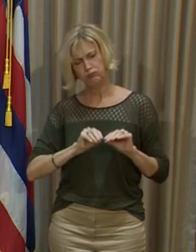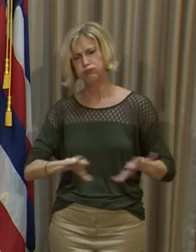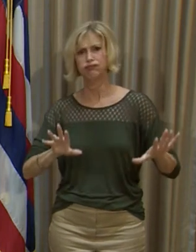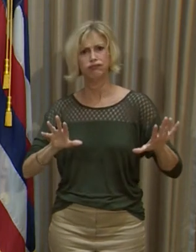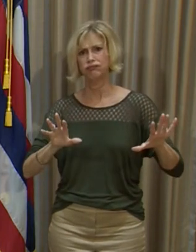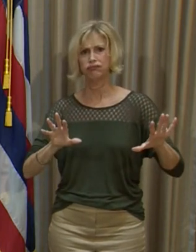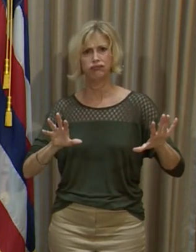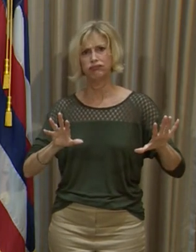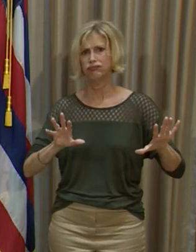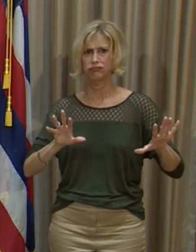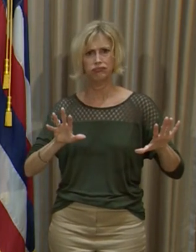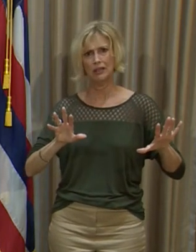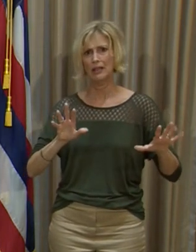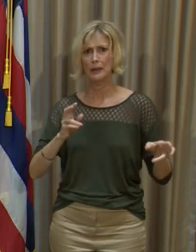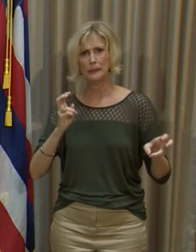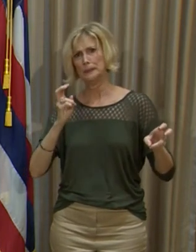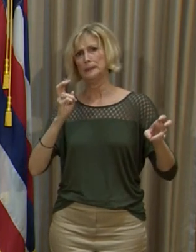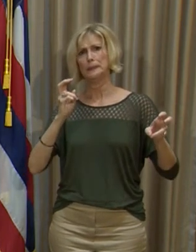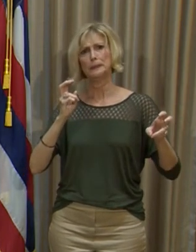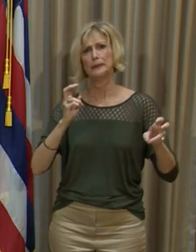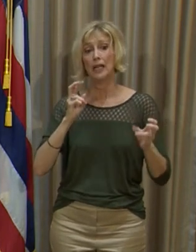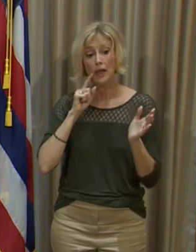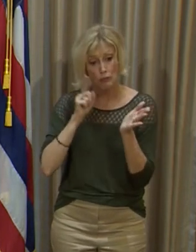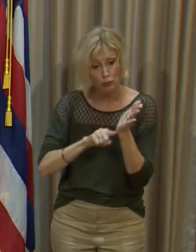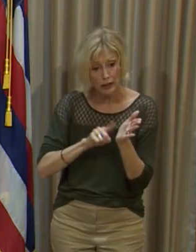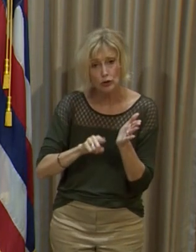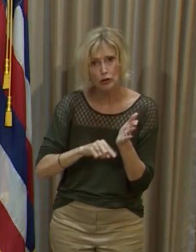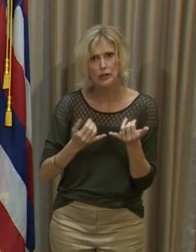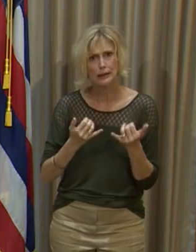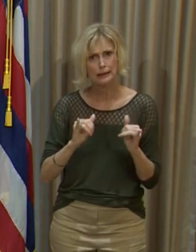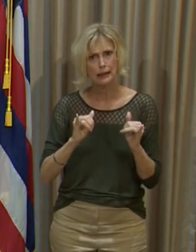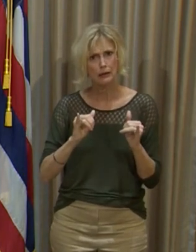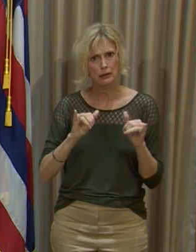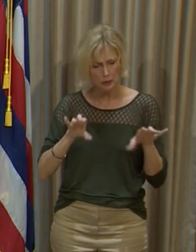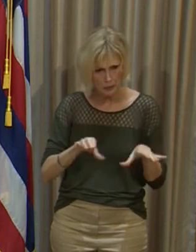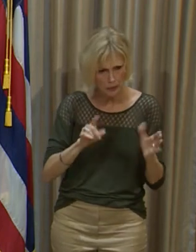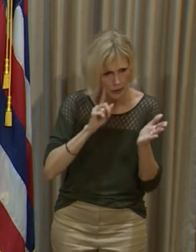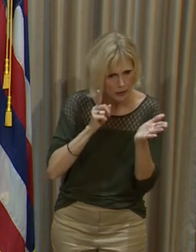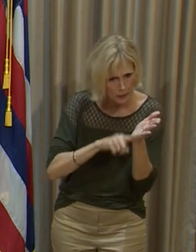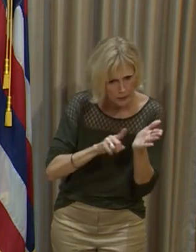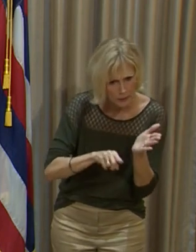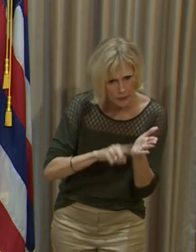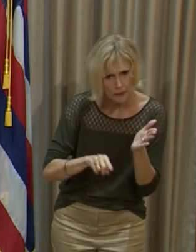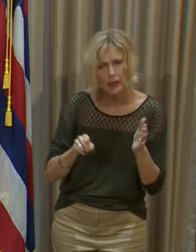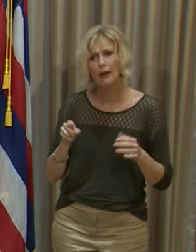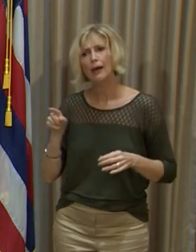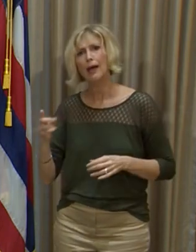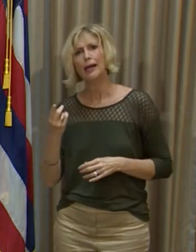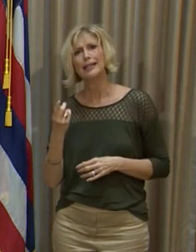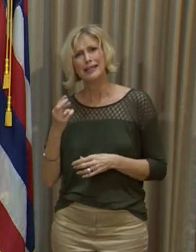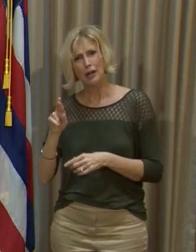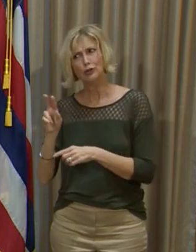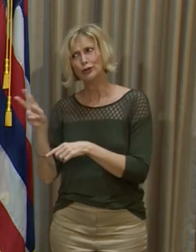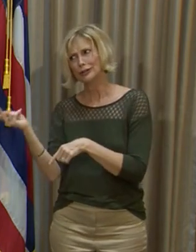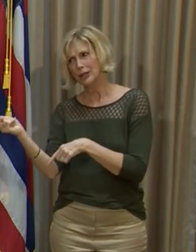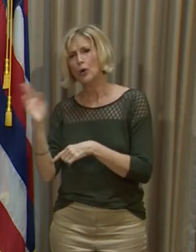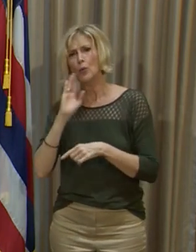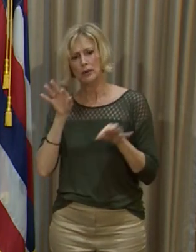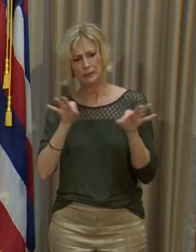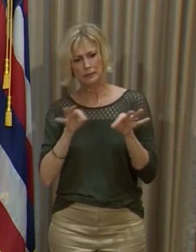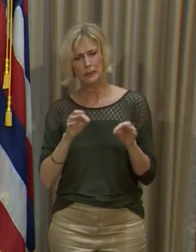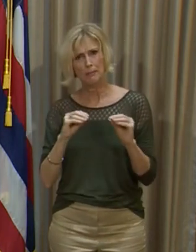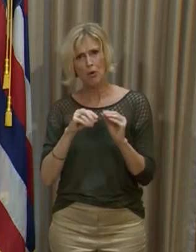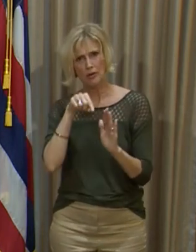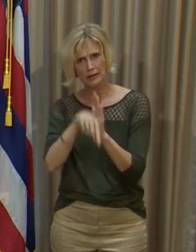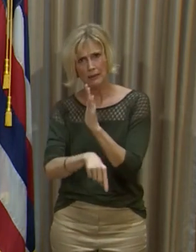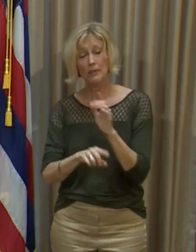more infectious, and that research is ongoing. We'll get more technical description from Dr. Desmond and Dr. Kemble, but it is something